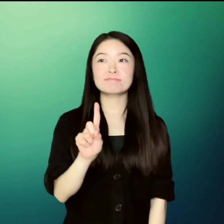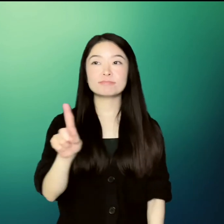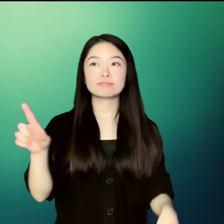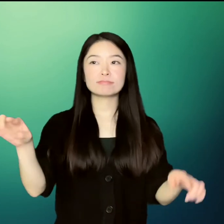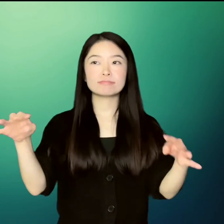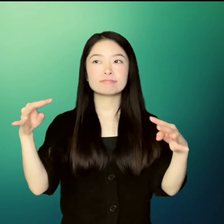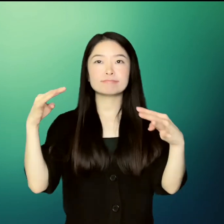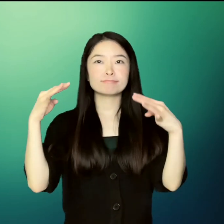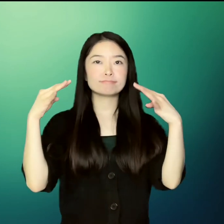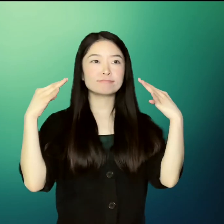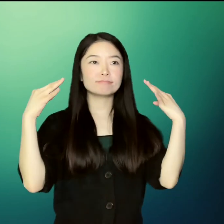eyes on her.